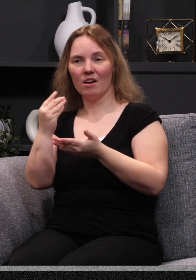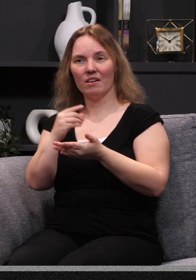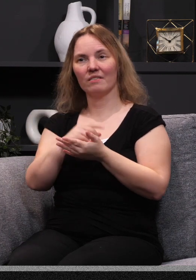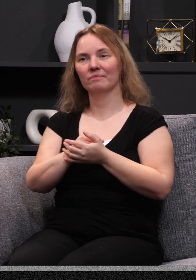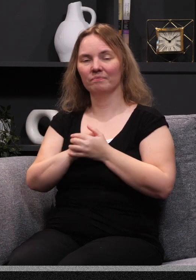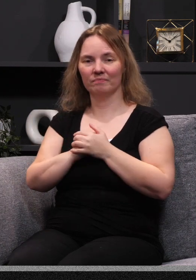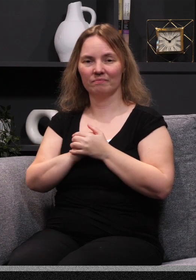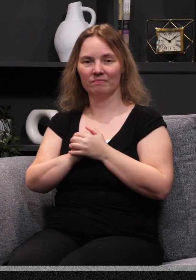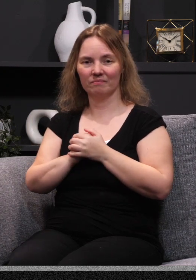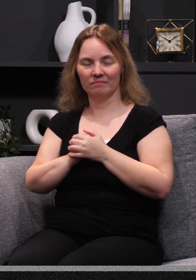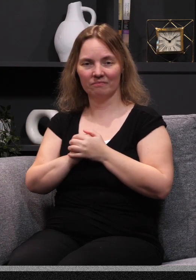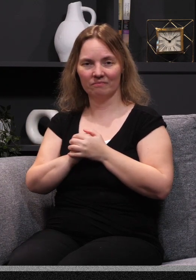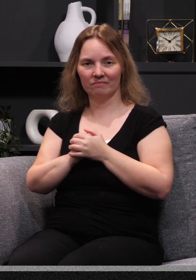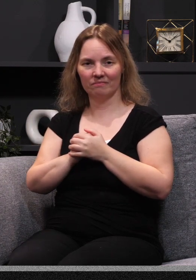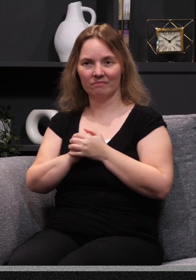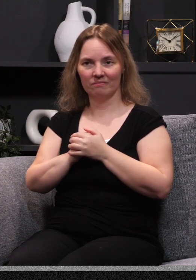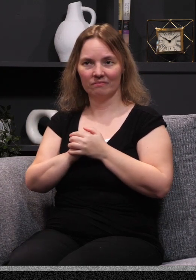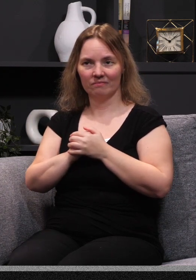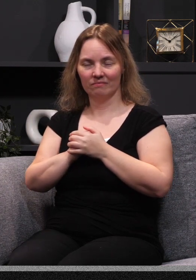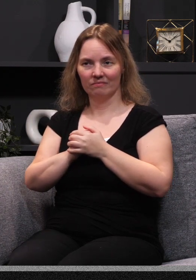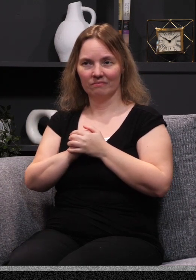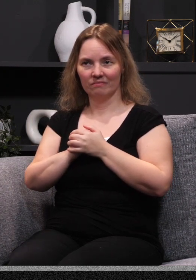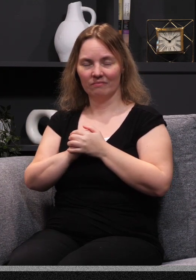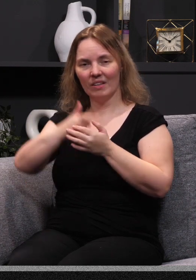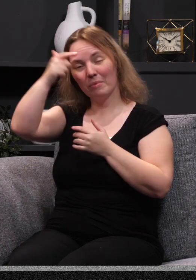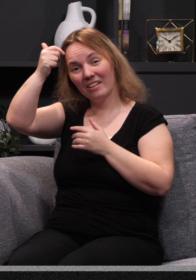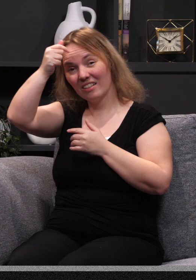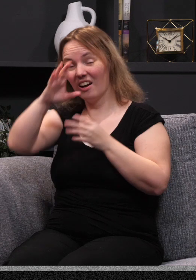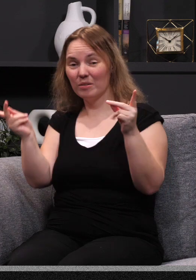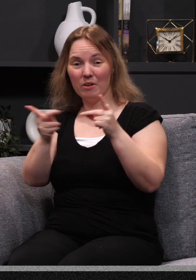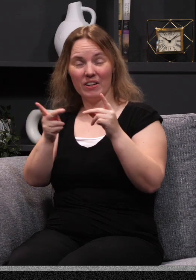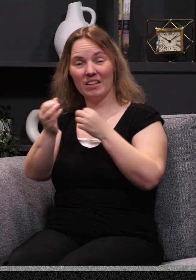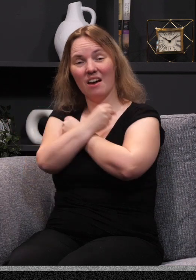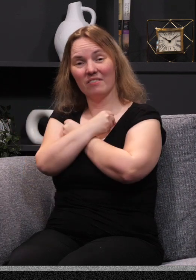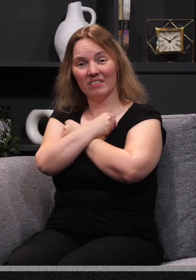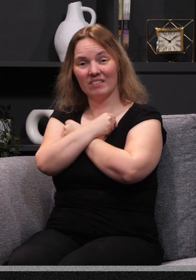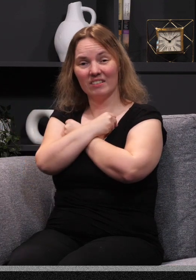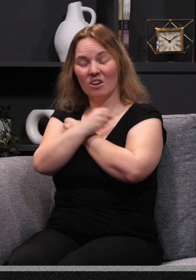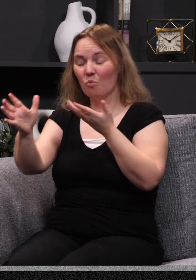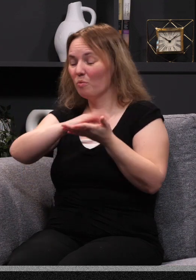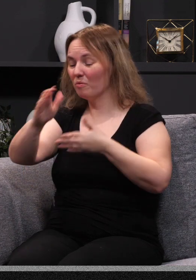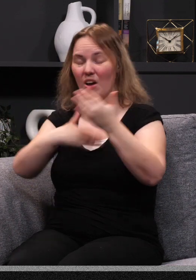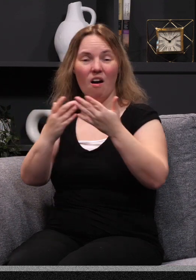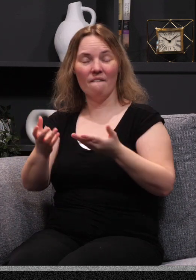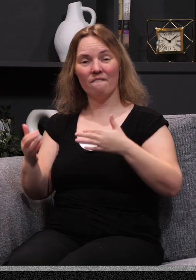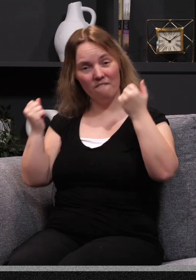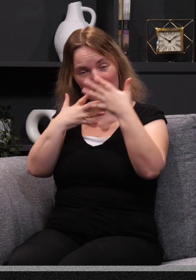previously in verse 18, he says, where God's love is, there's no fear because God's perfect love drives